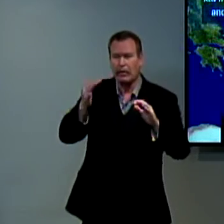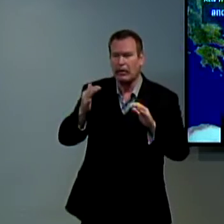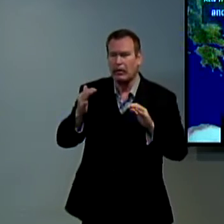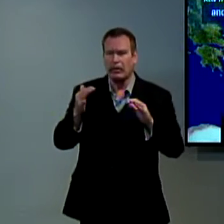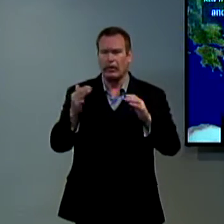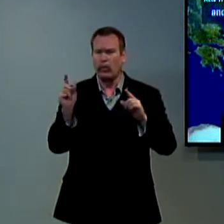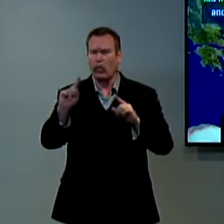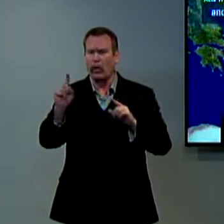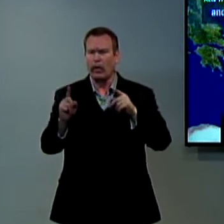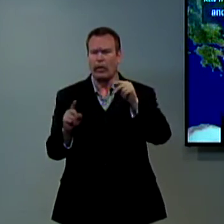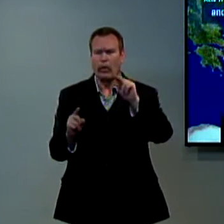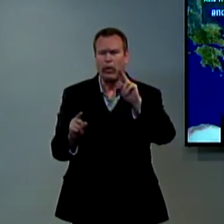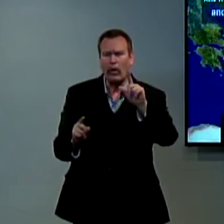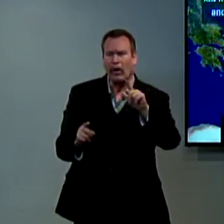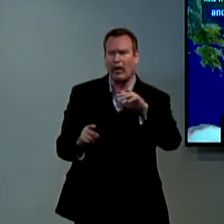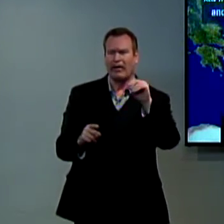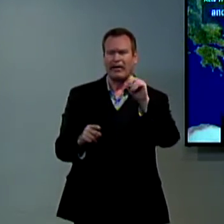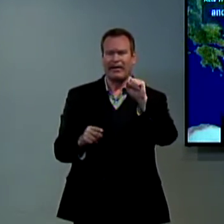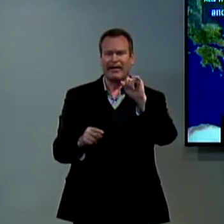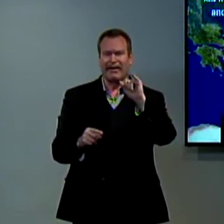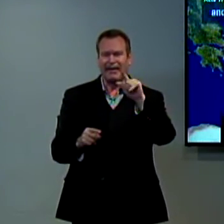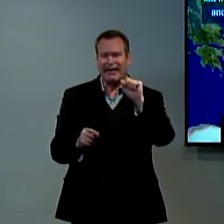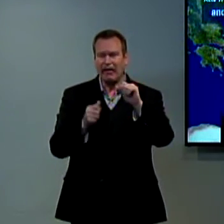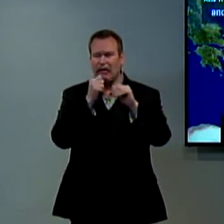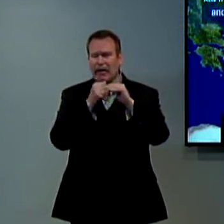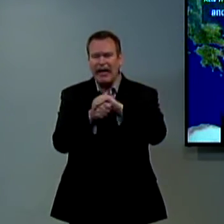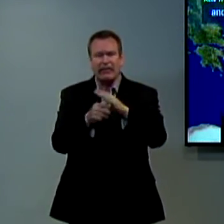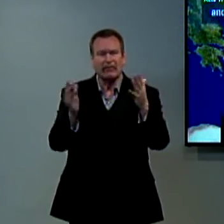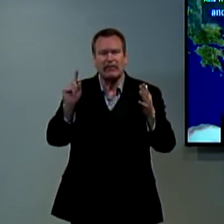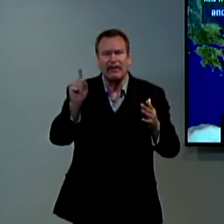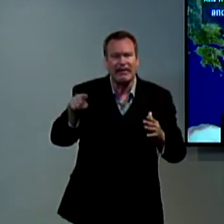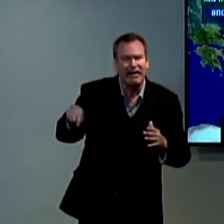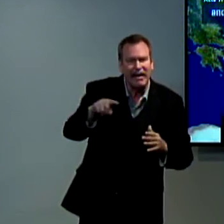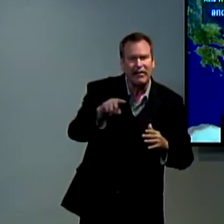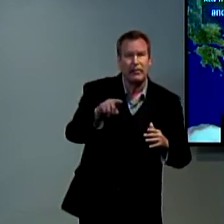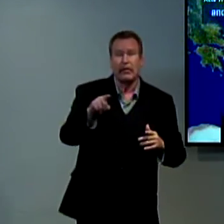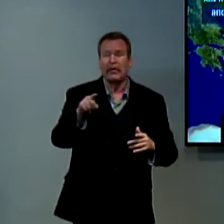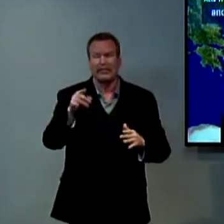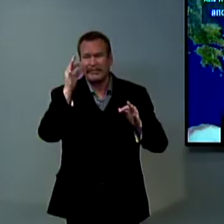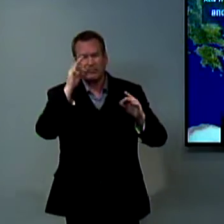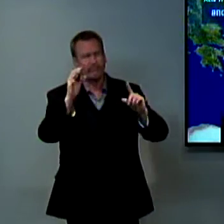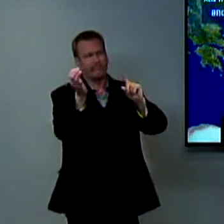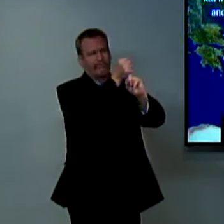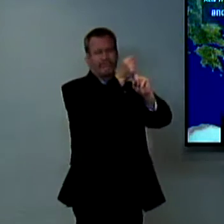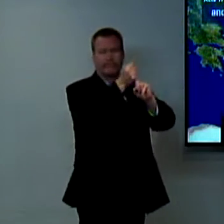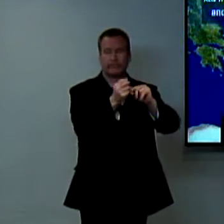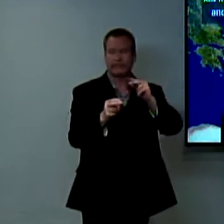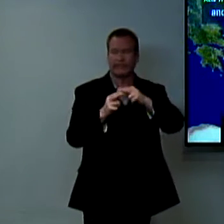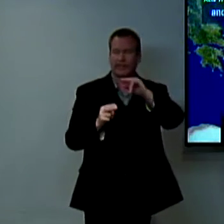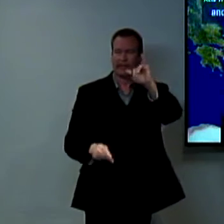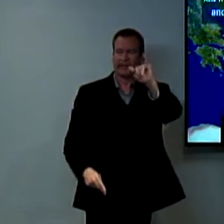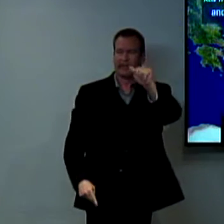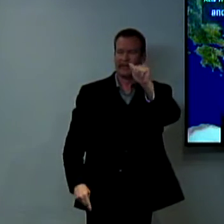they were searching for them wondering where they were where Paul and Silas were they were hiding but it says